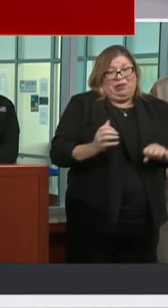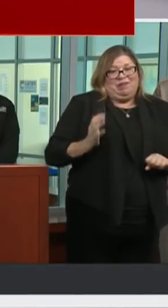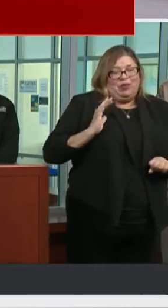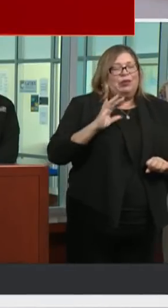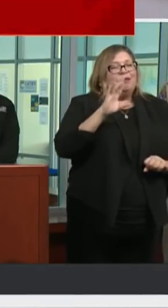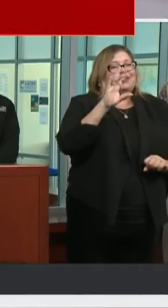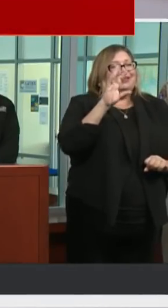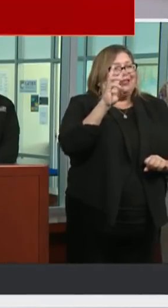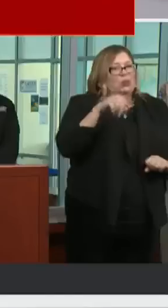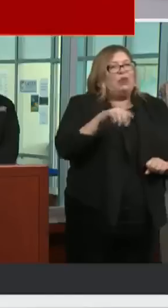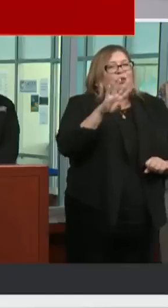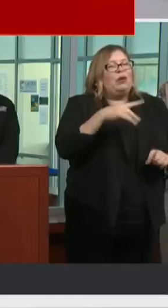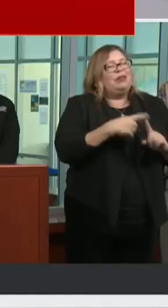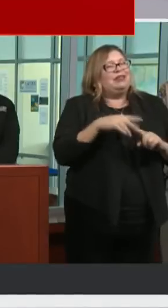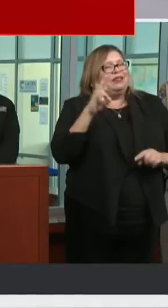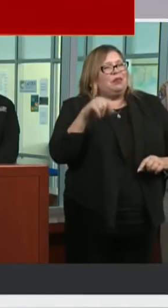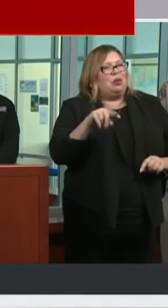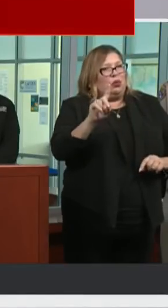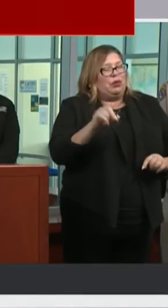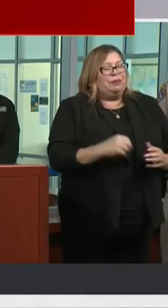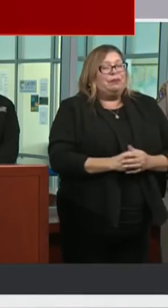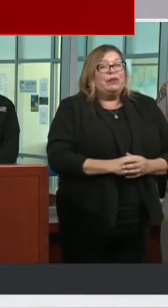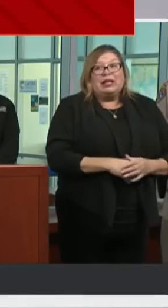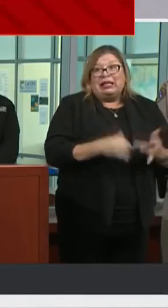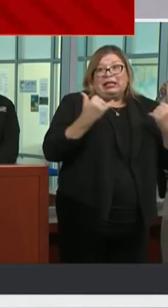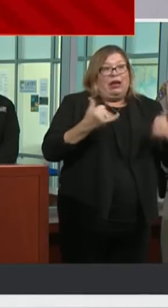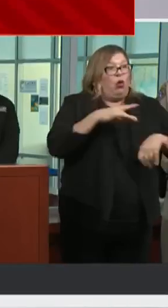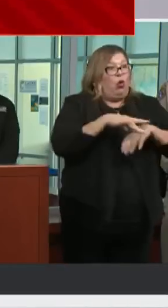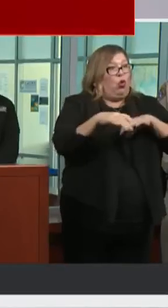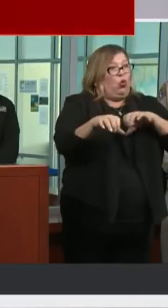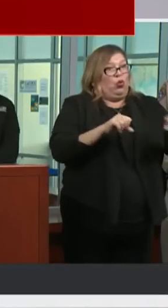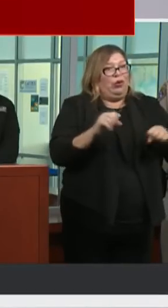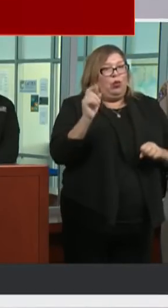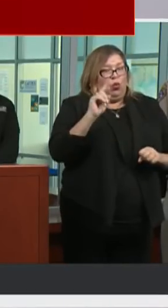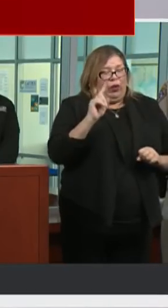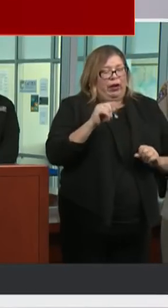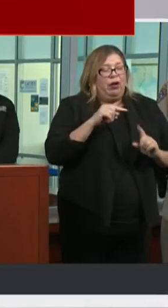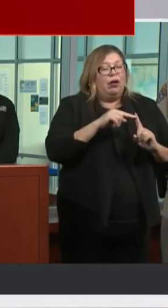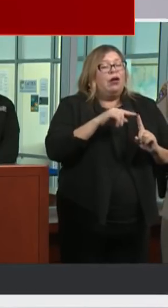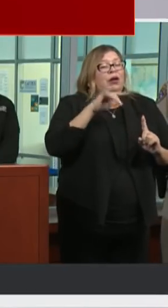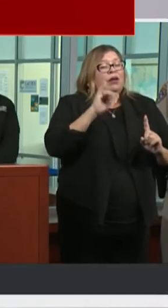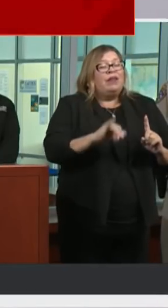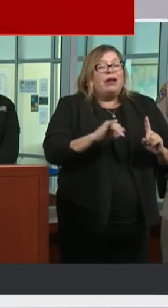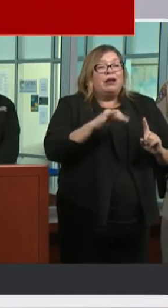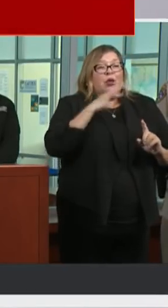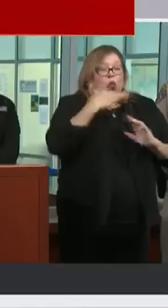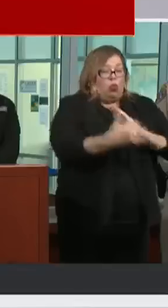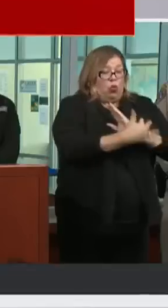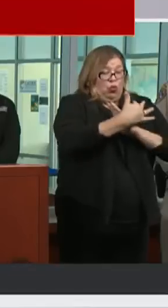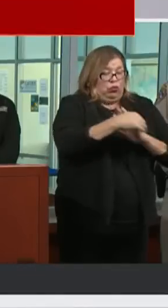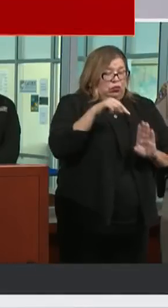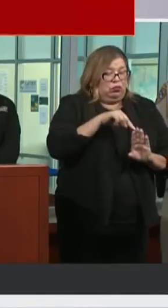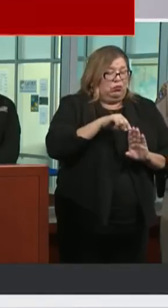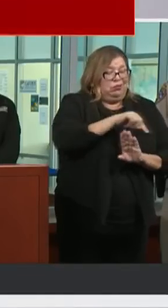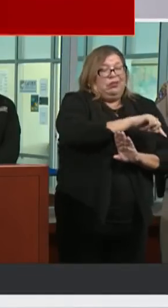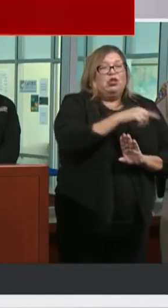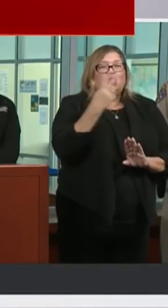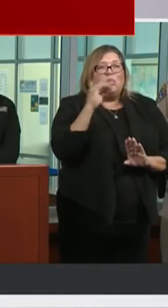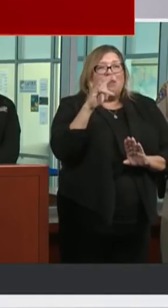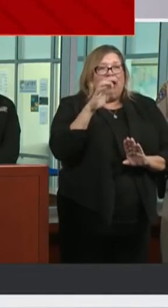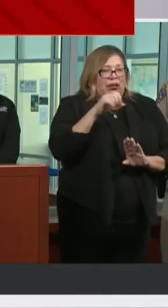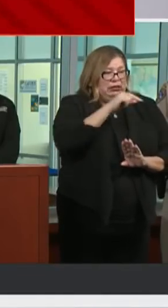.1. Today's earthquake was about a half a mile, about two miles offshore. It was about 15